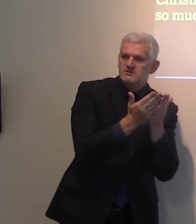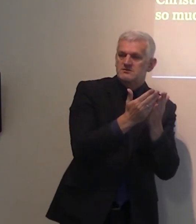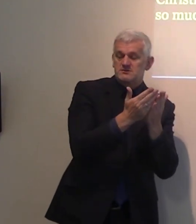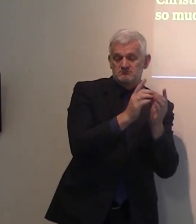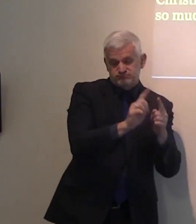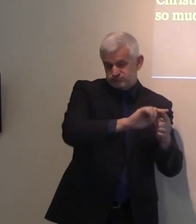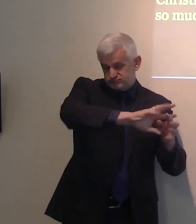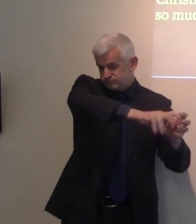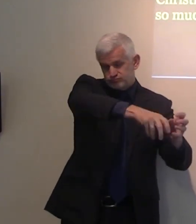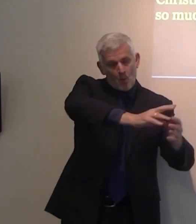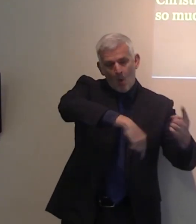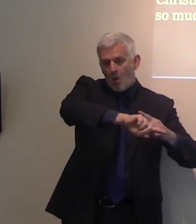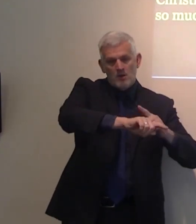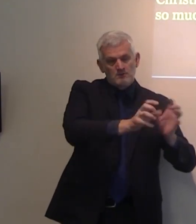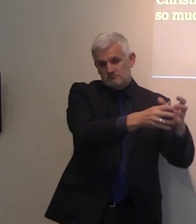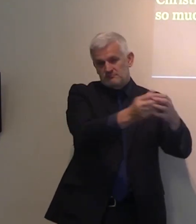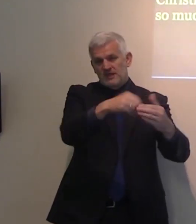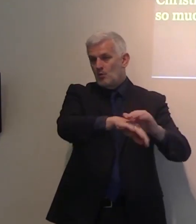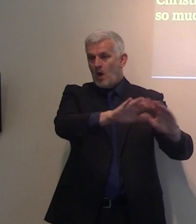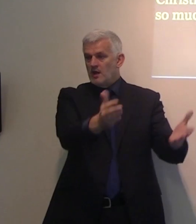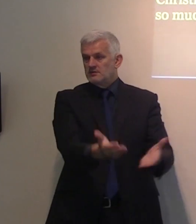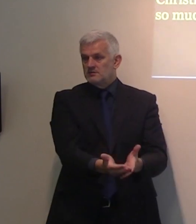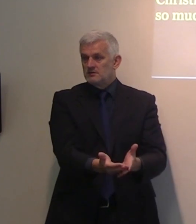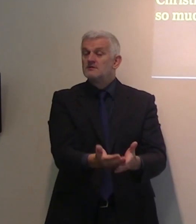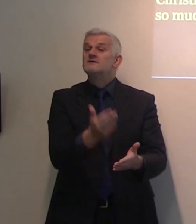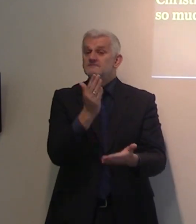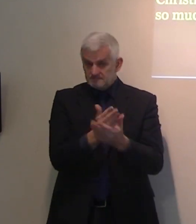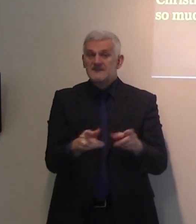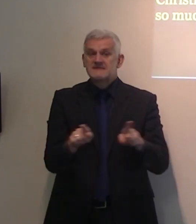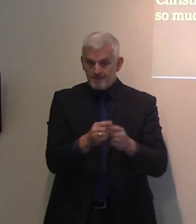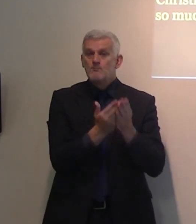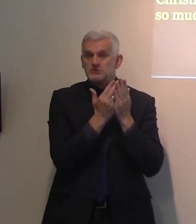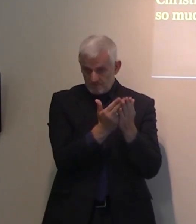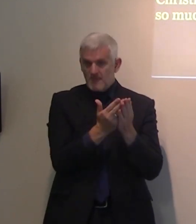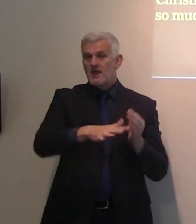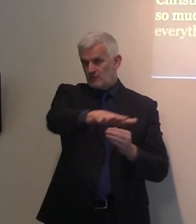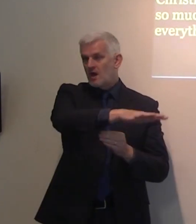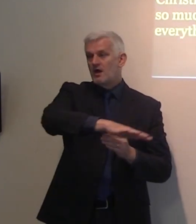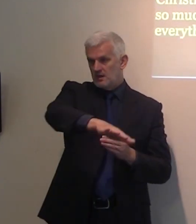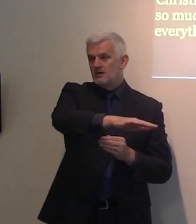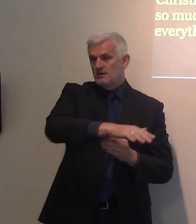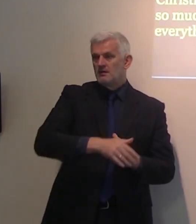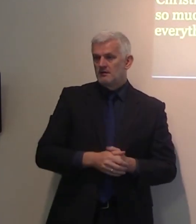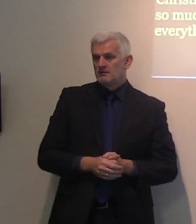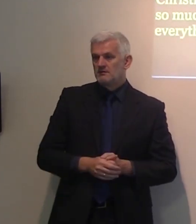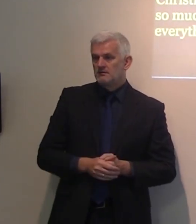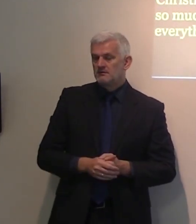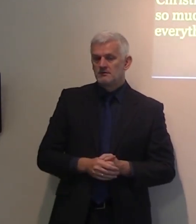every department you take, even in Muslim worlds, even in Muslim nations, even